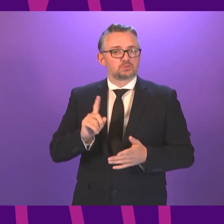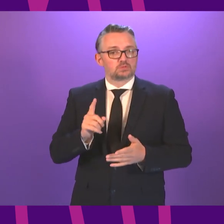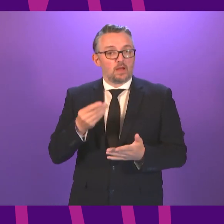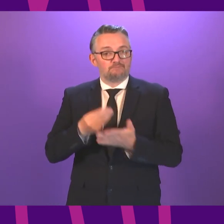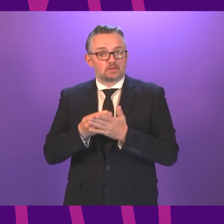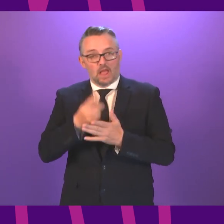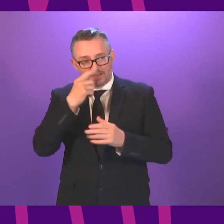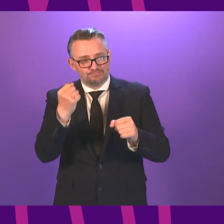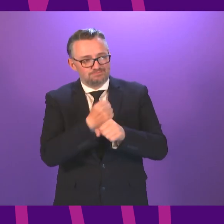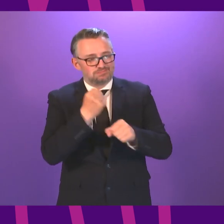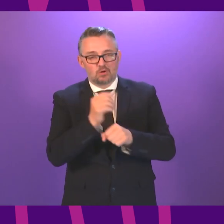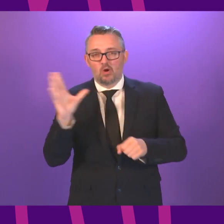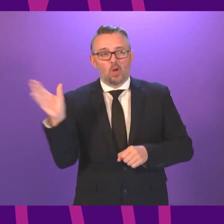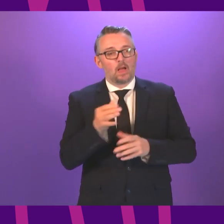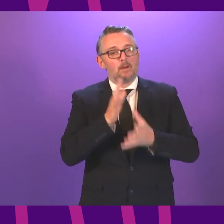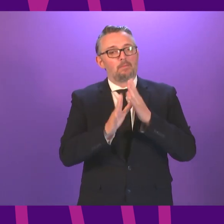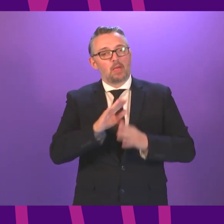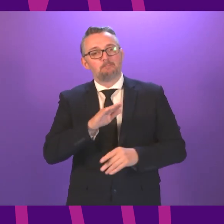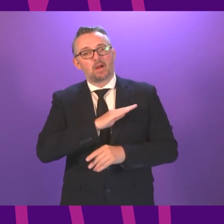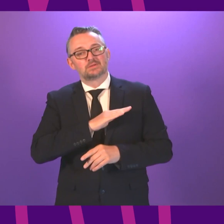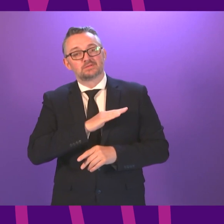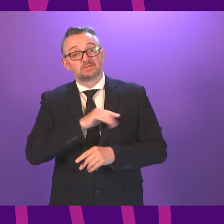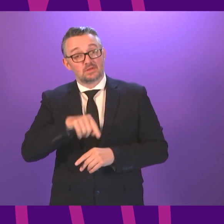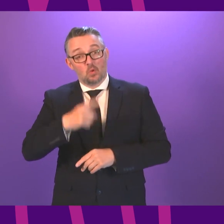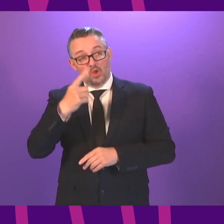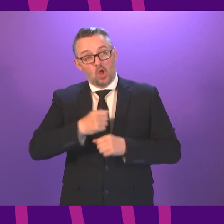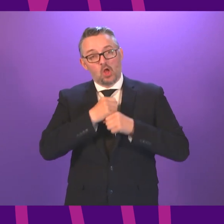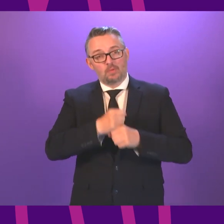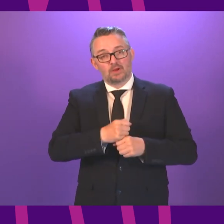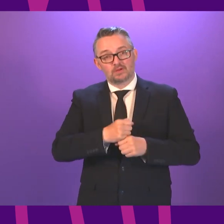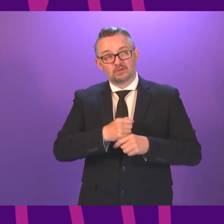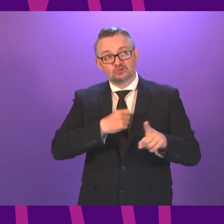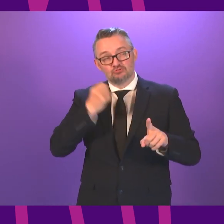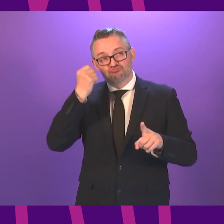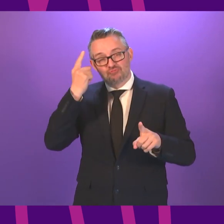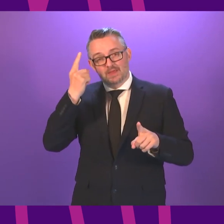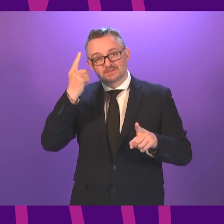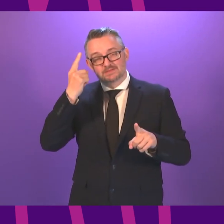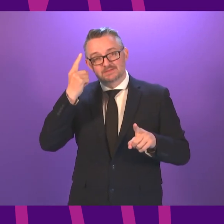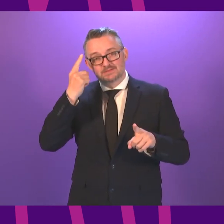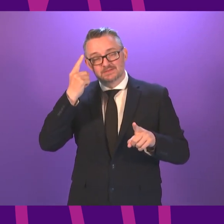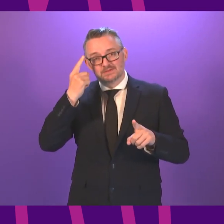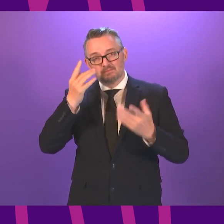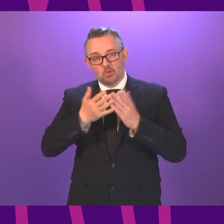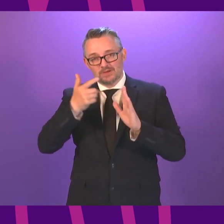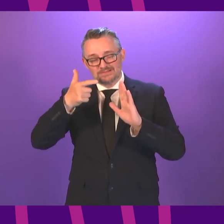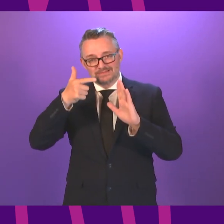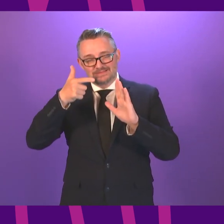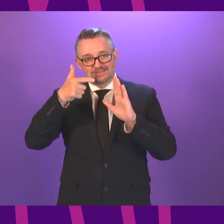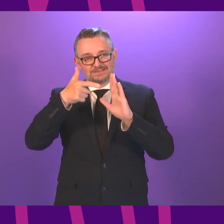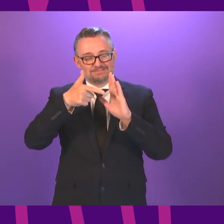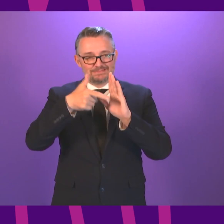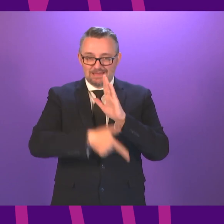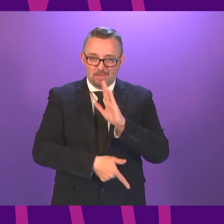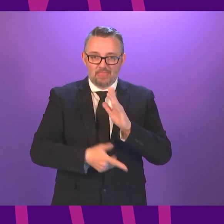to refurbish all play parks across Scotland was one of these election commitments that you very quickly realise has penetrated beyond the political